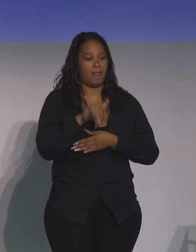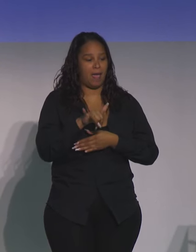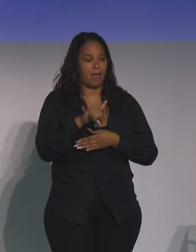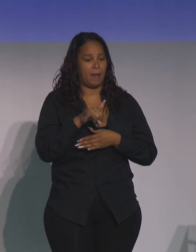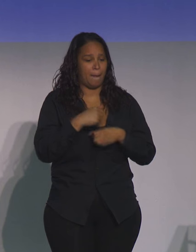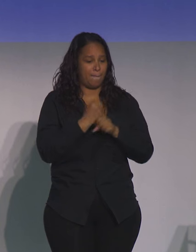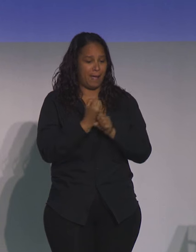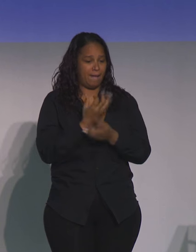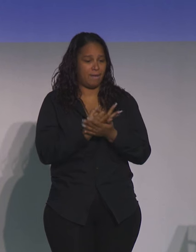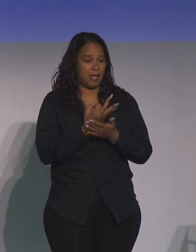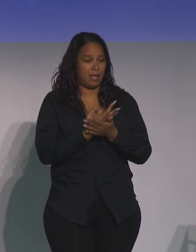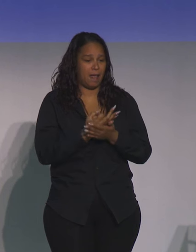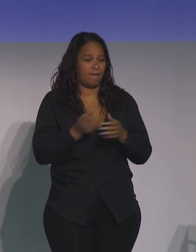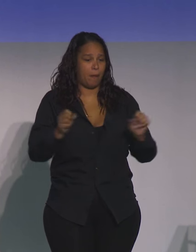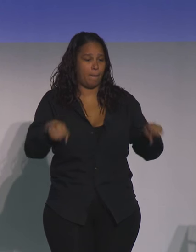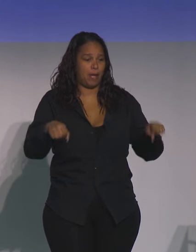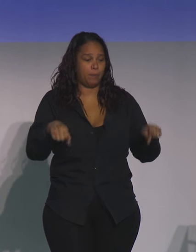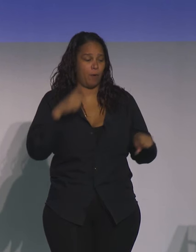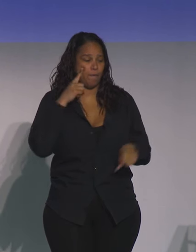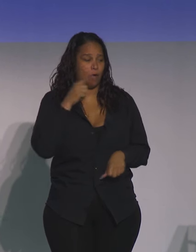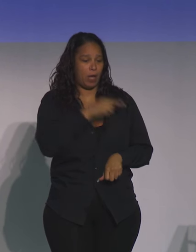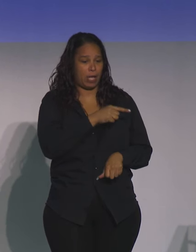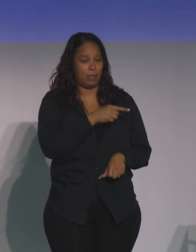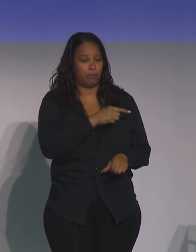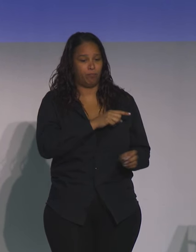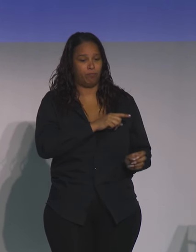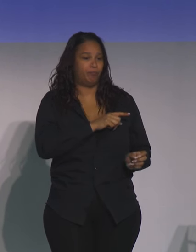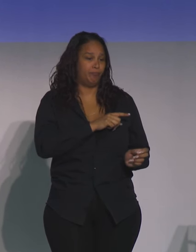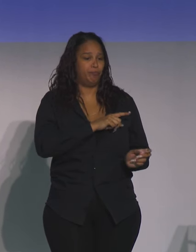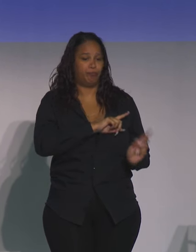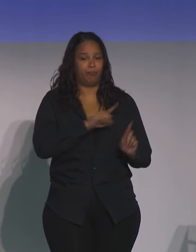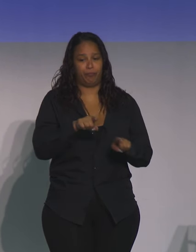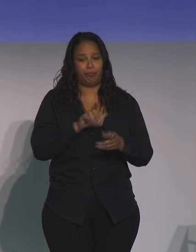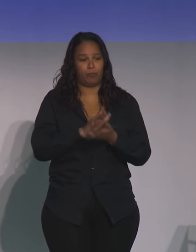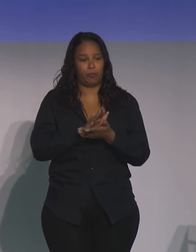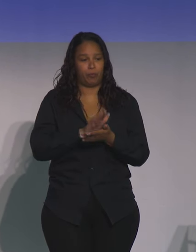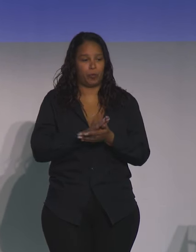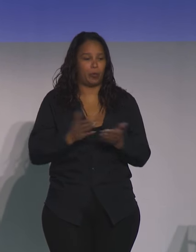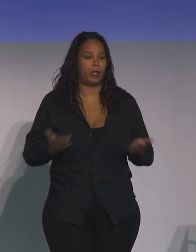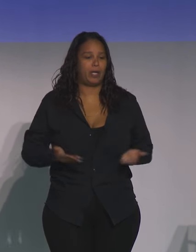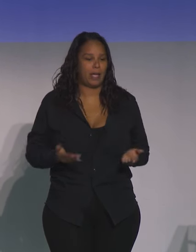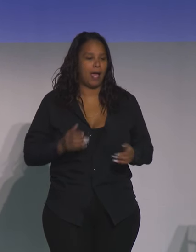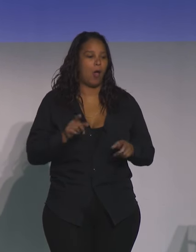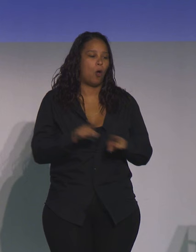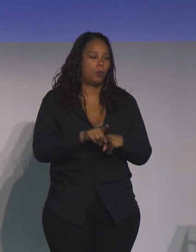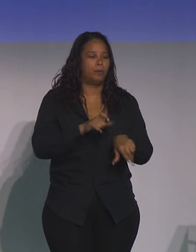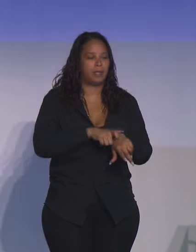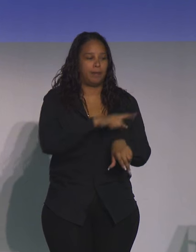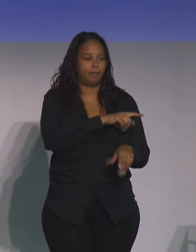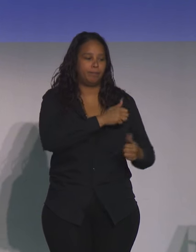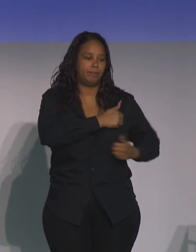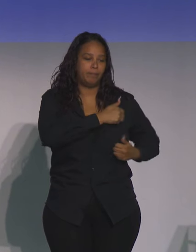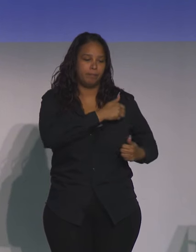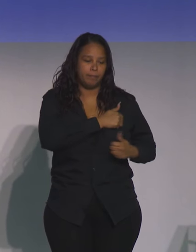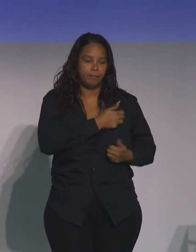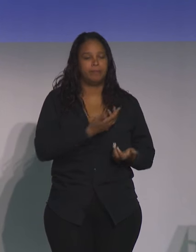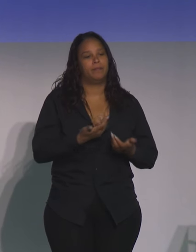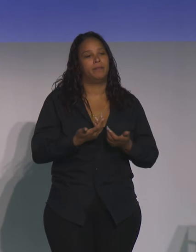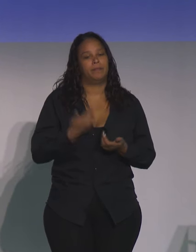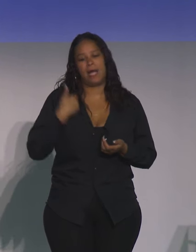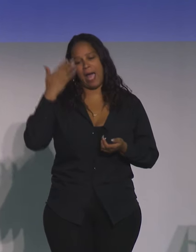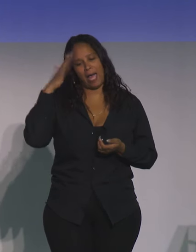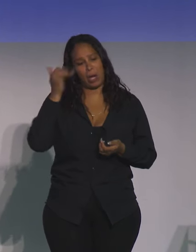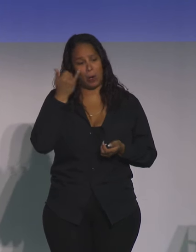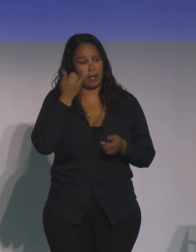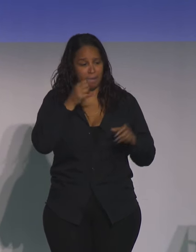possible for him to enroll here as well as join then the military, I don't know if he could